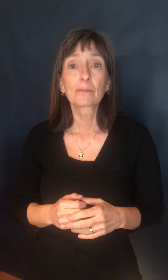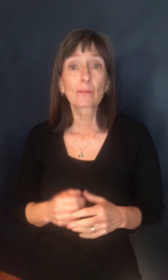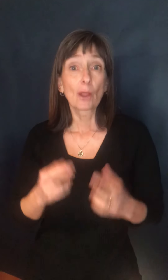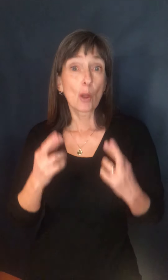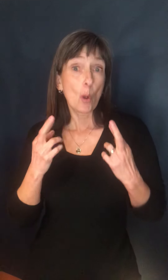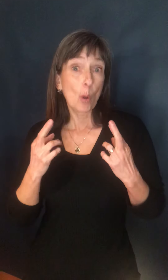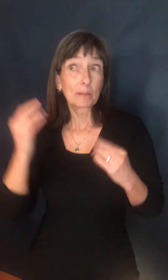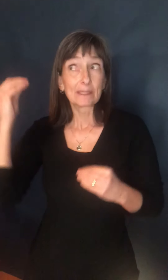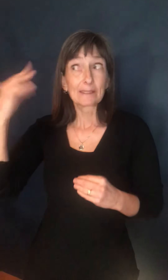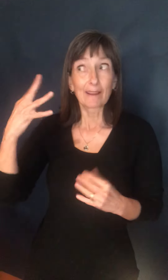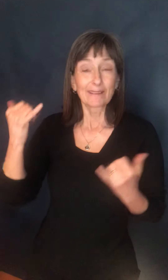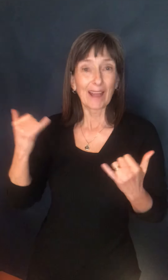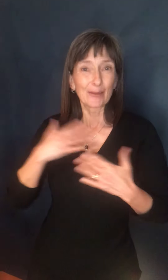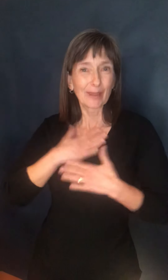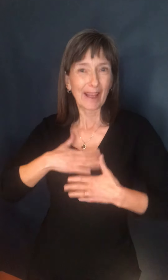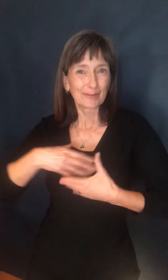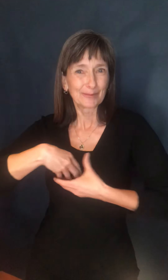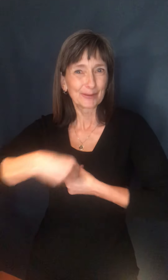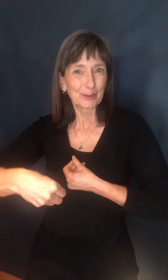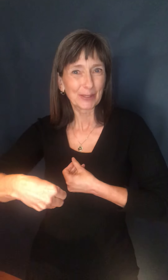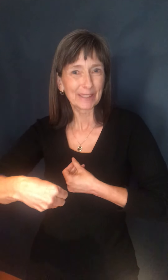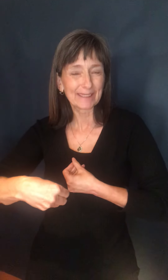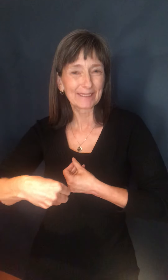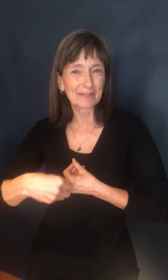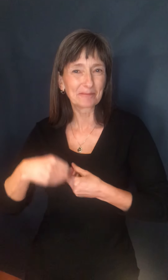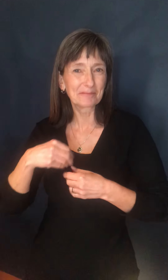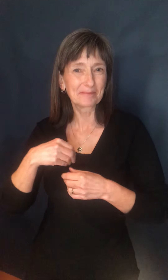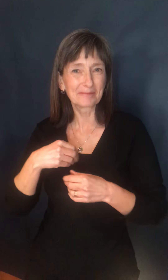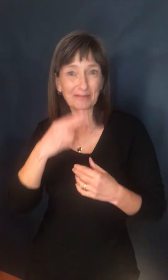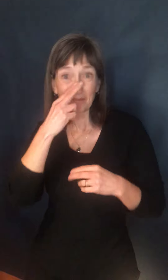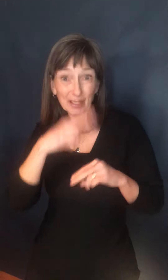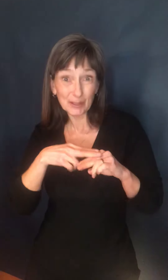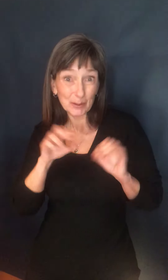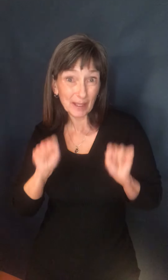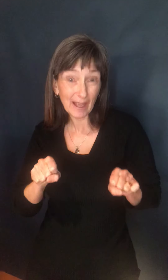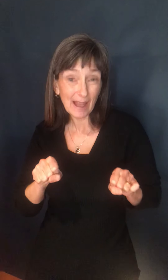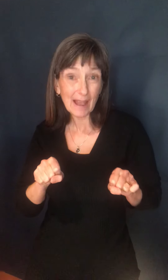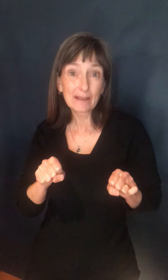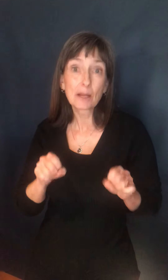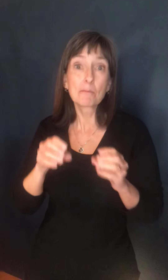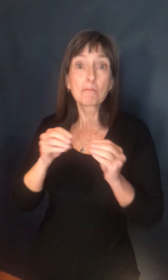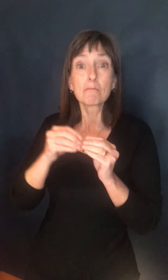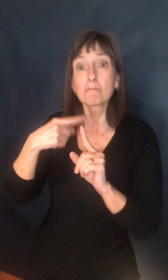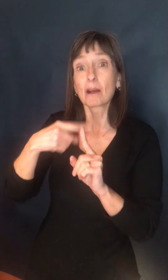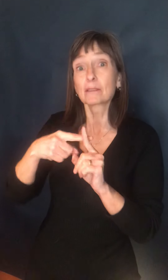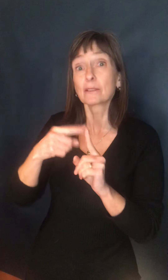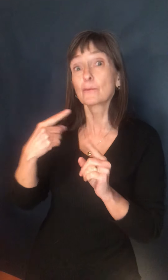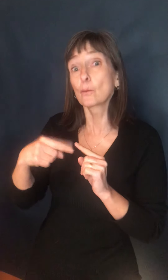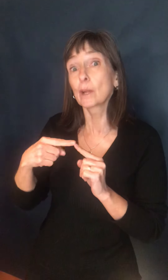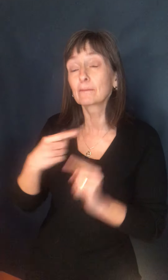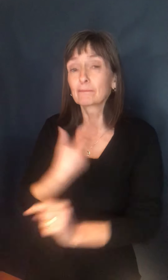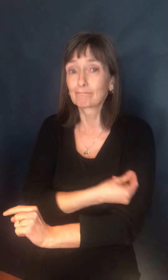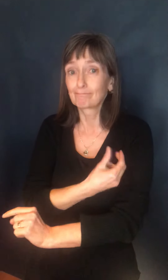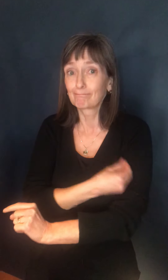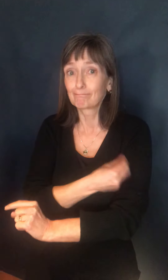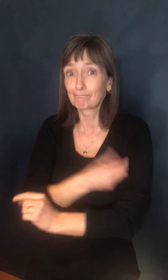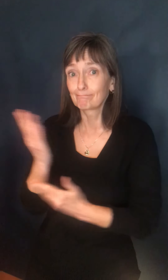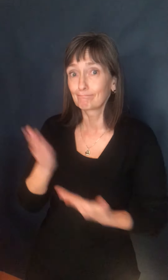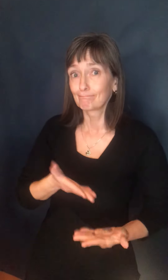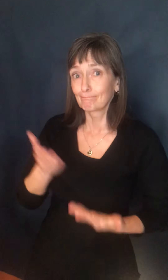days we're having and know that there are brighter days ahead as more and more vaccines come into the province. With that, I'll turn it over to